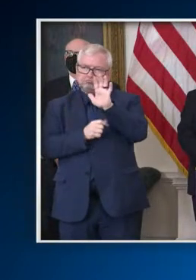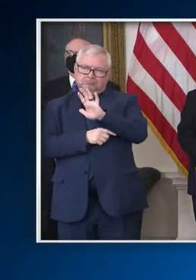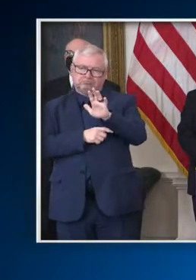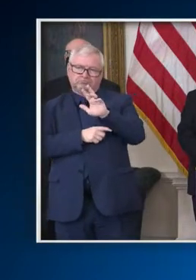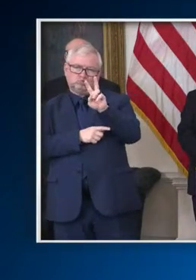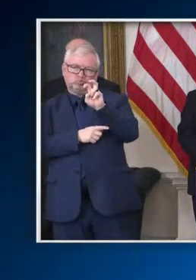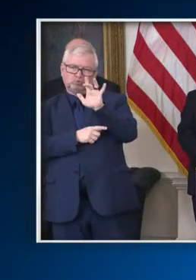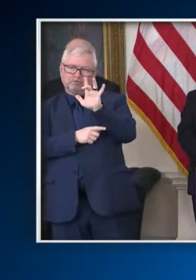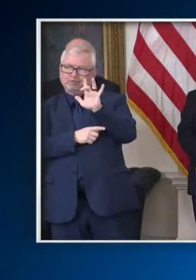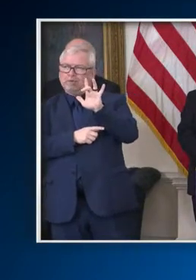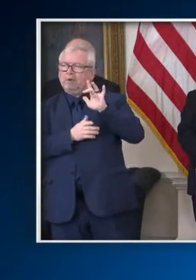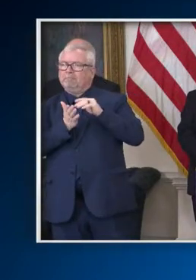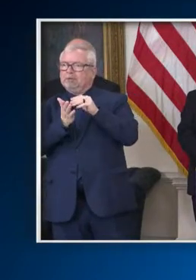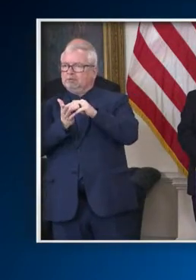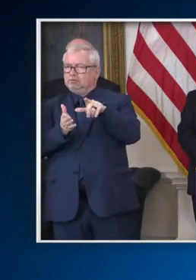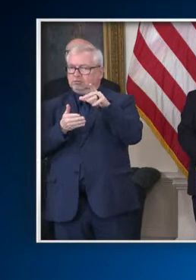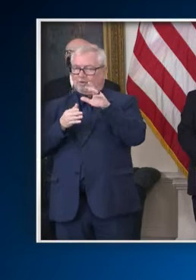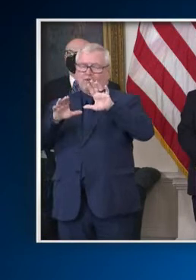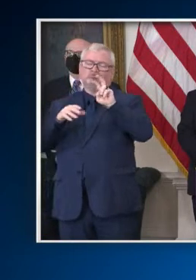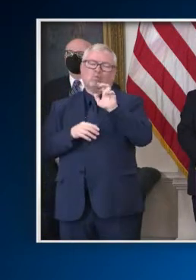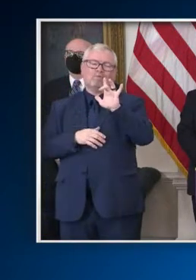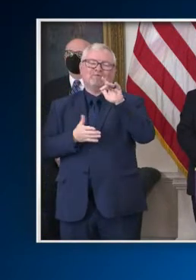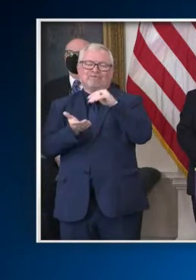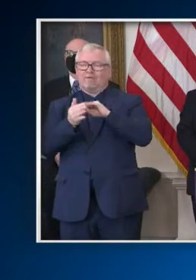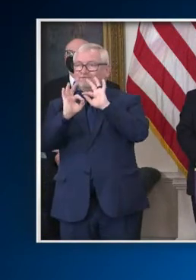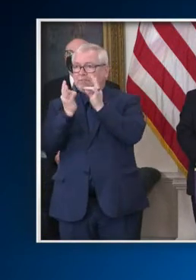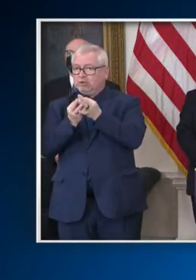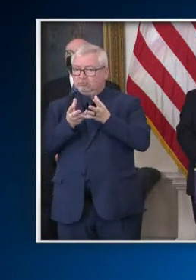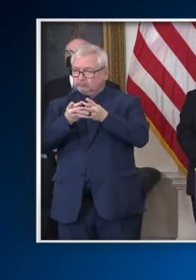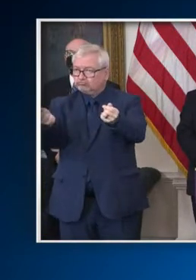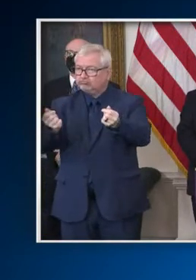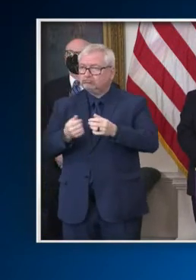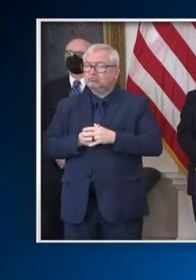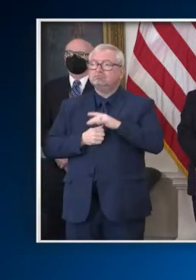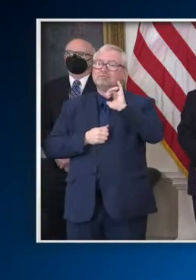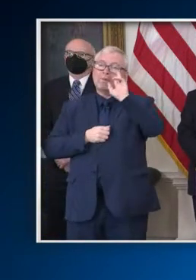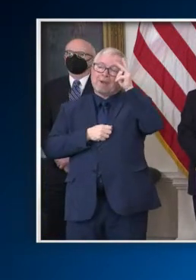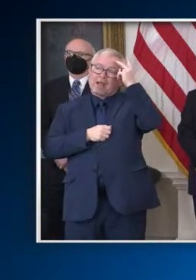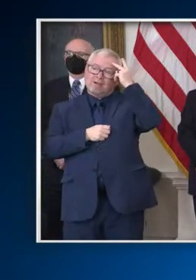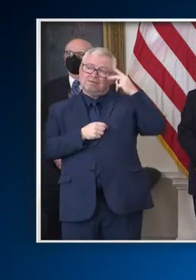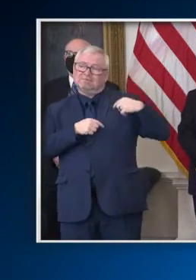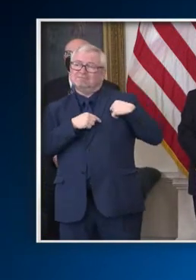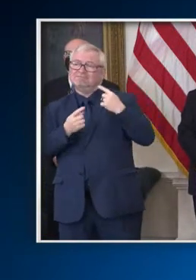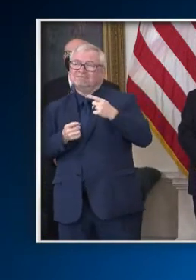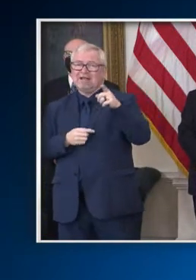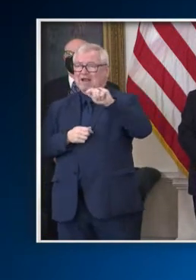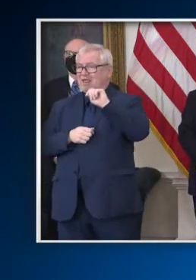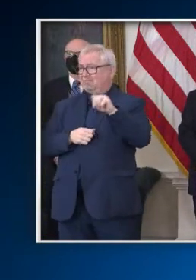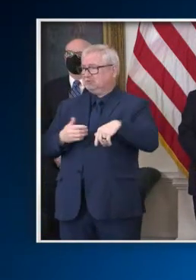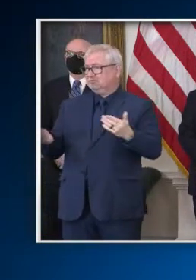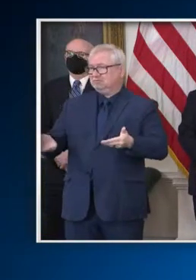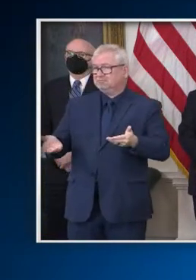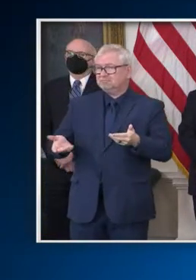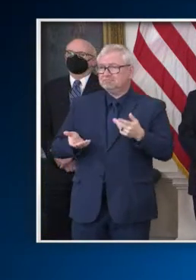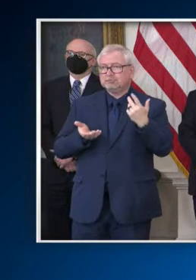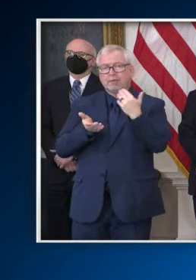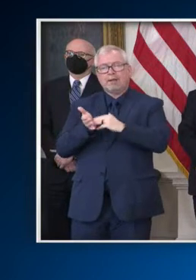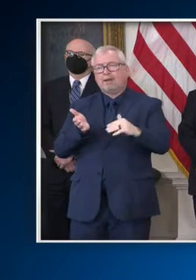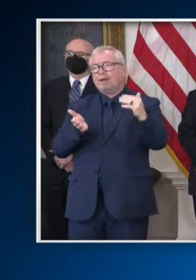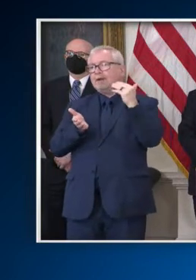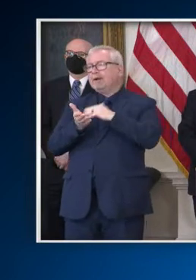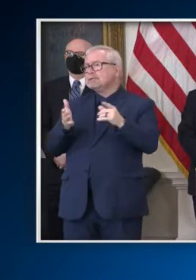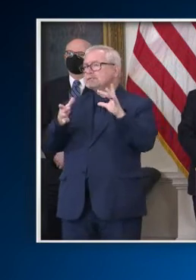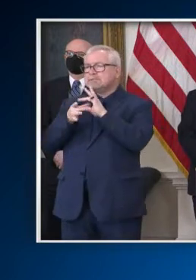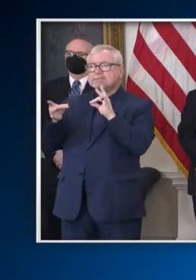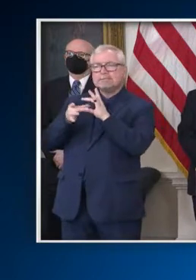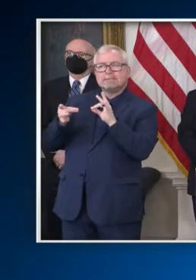For far too long, politicians in Annapolis have resorted to the same failed overreach,